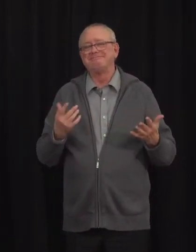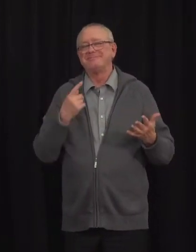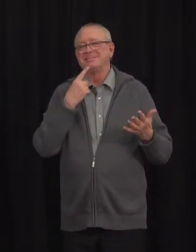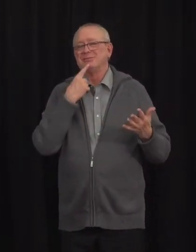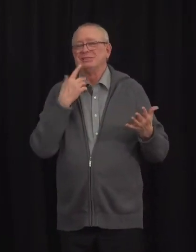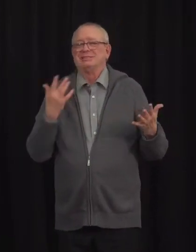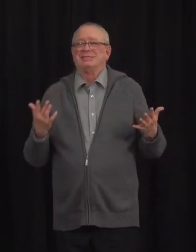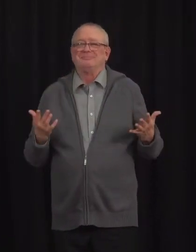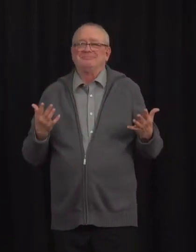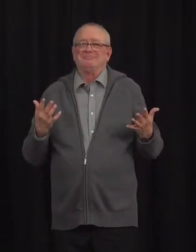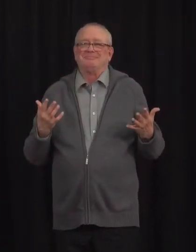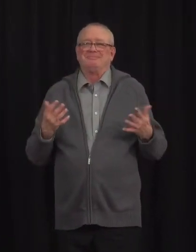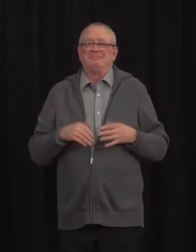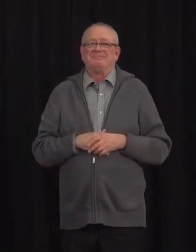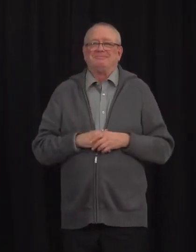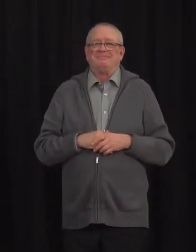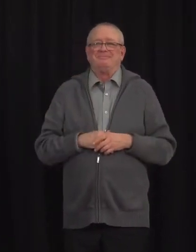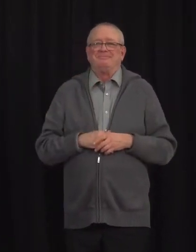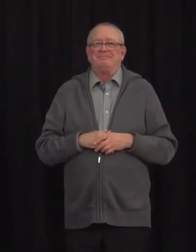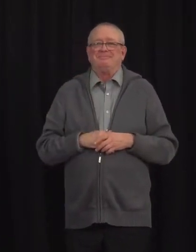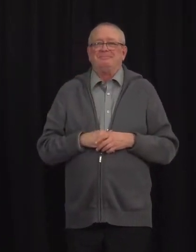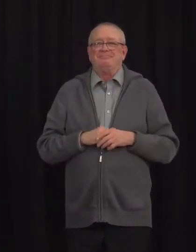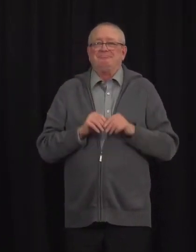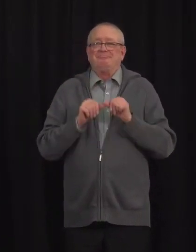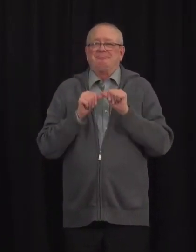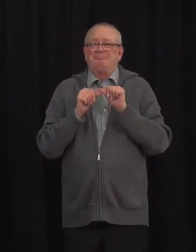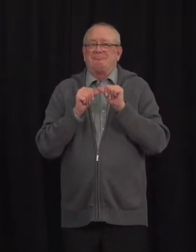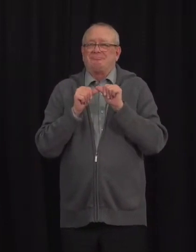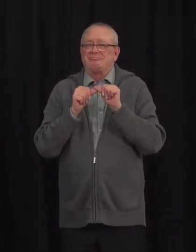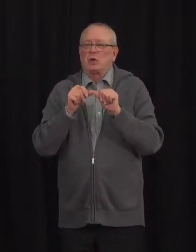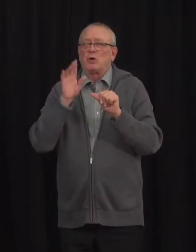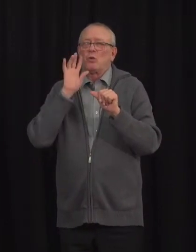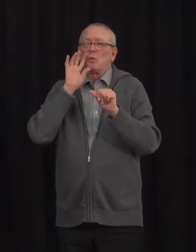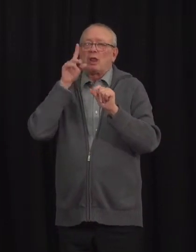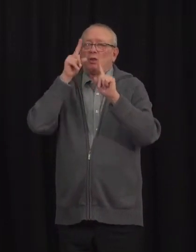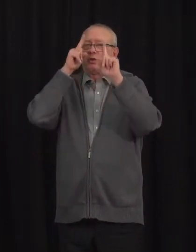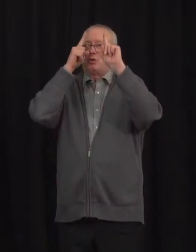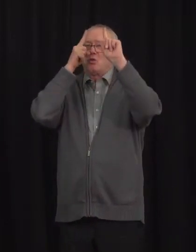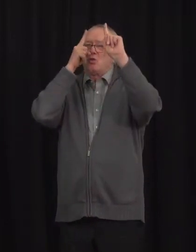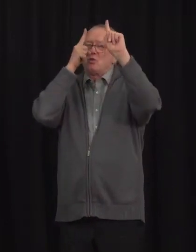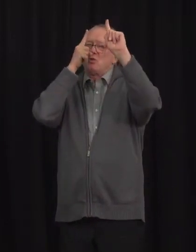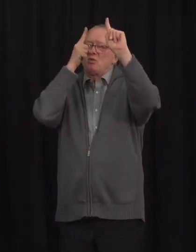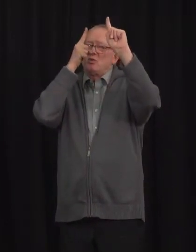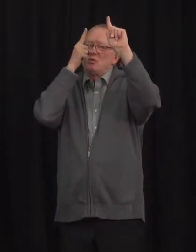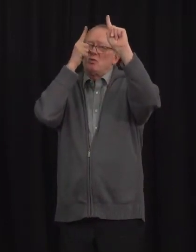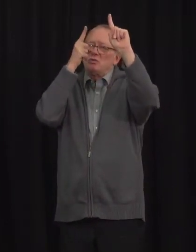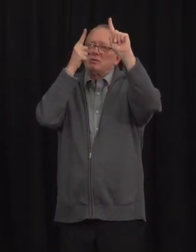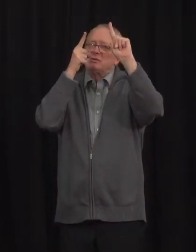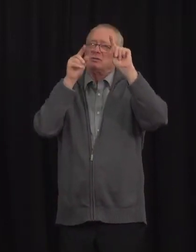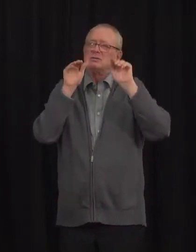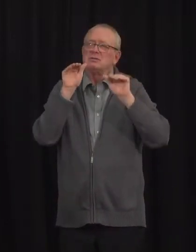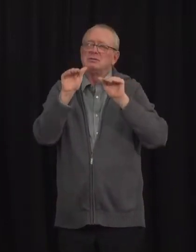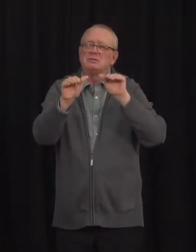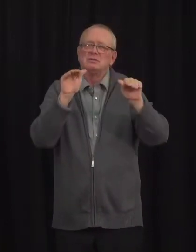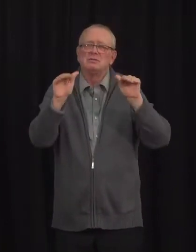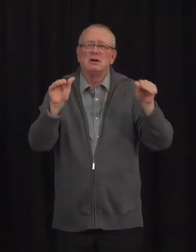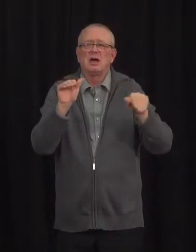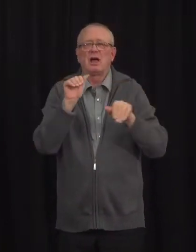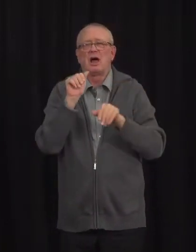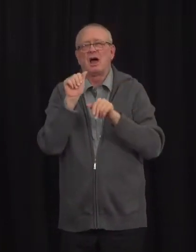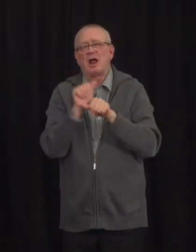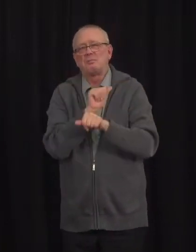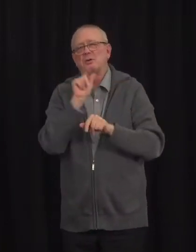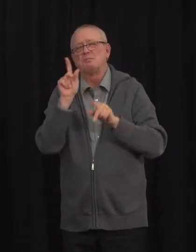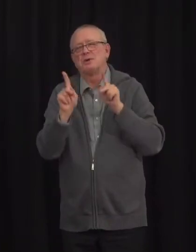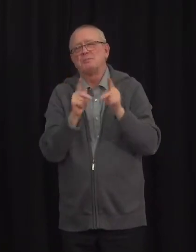we will continue to stick to our goal and we just ask Albertans to help us do that so